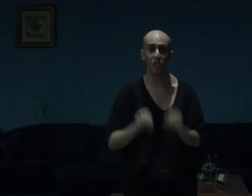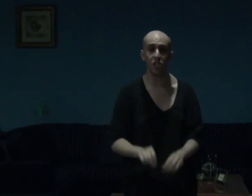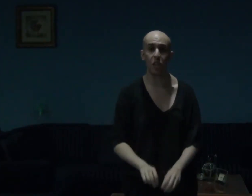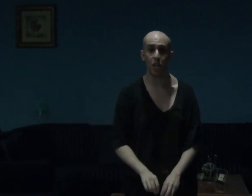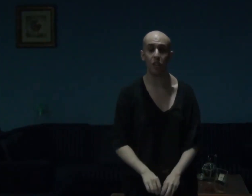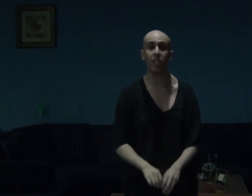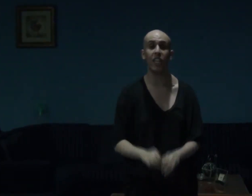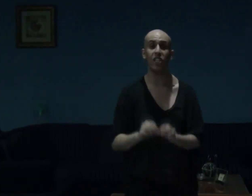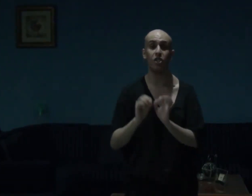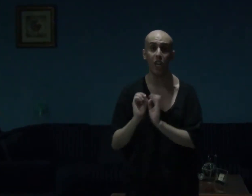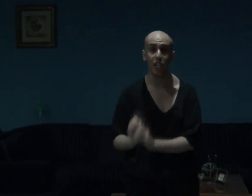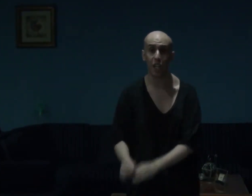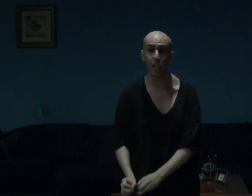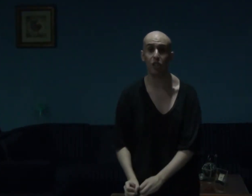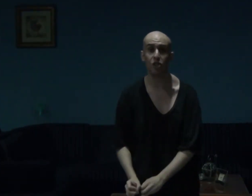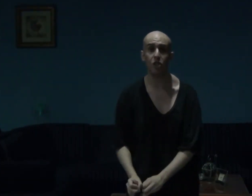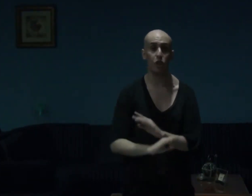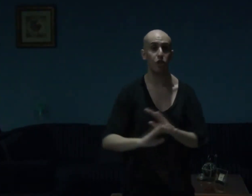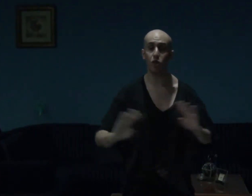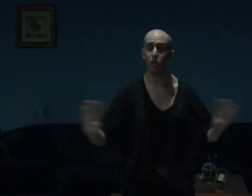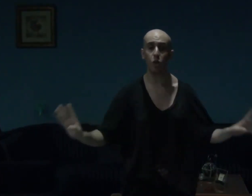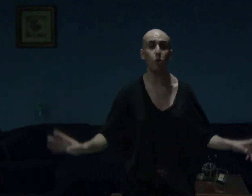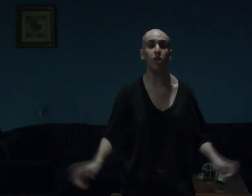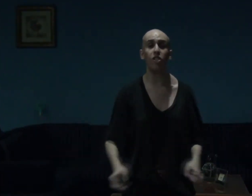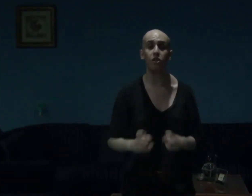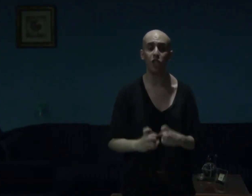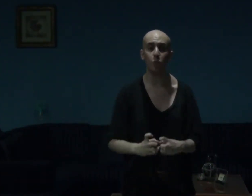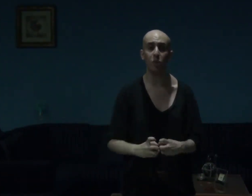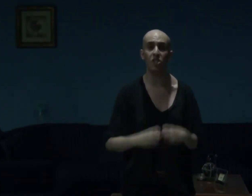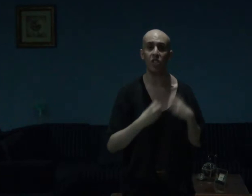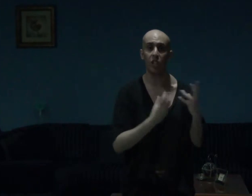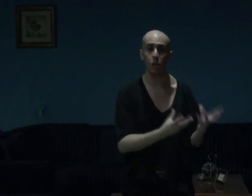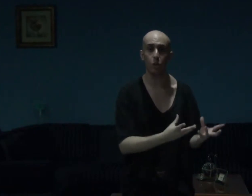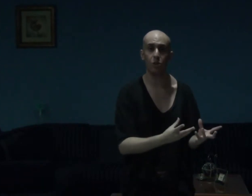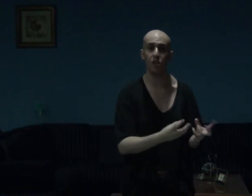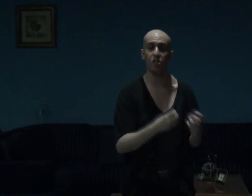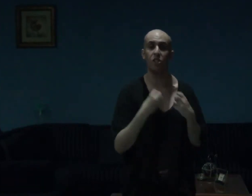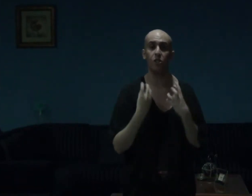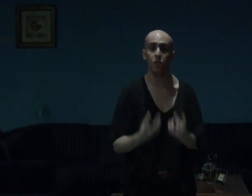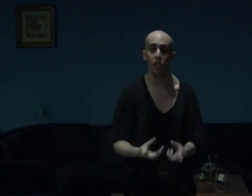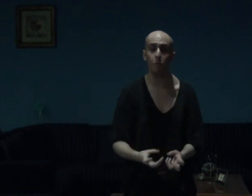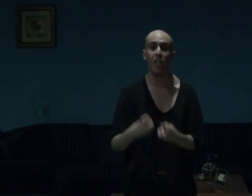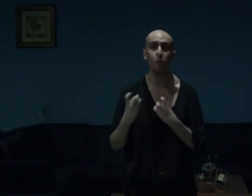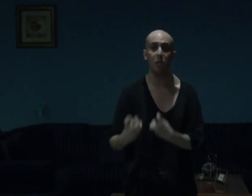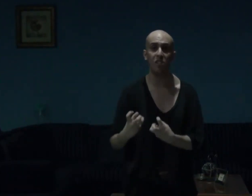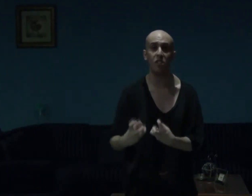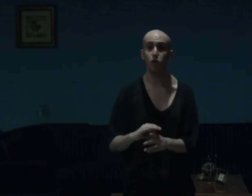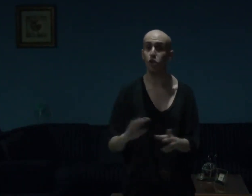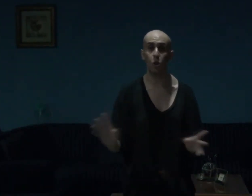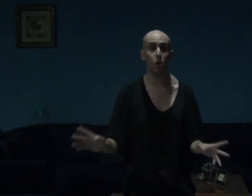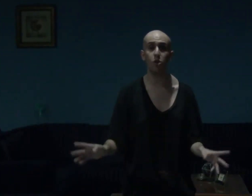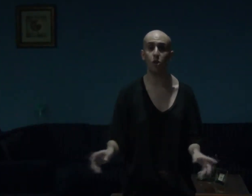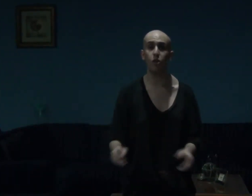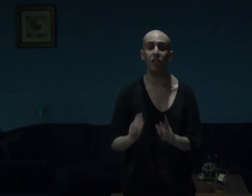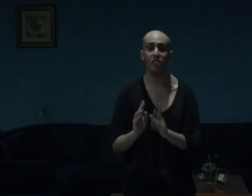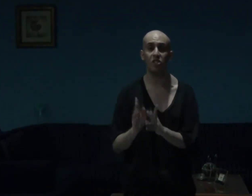this tale guys and gals does not only deal with psychosis, the theme and mental disorder that is